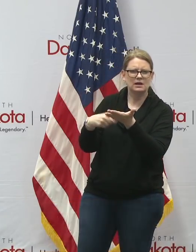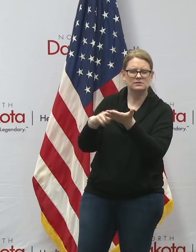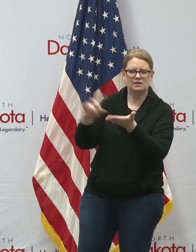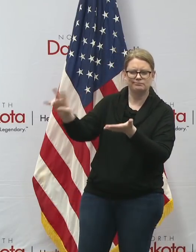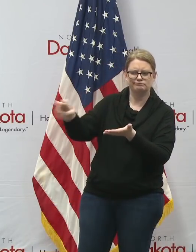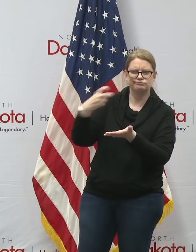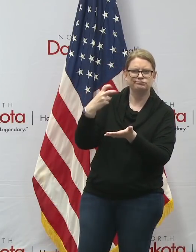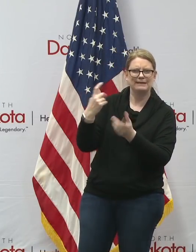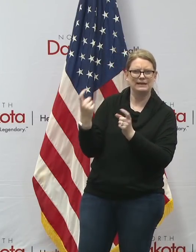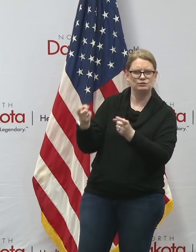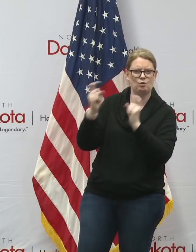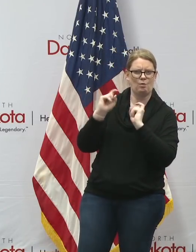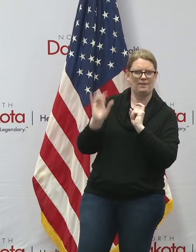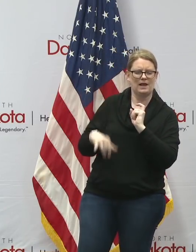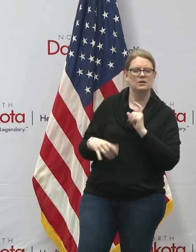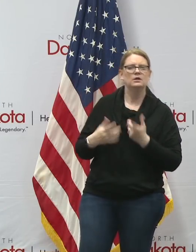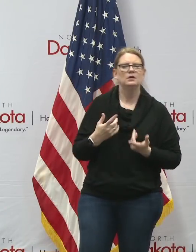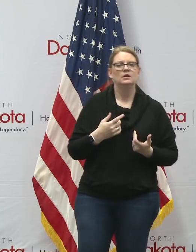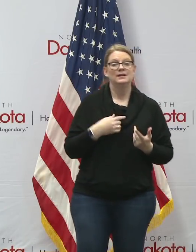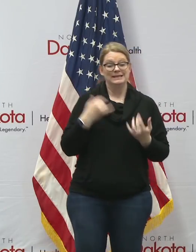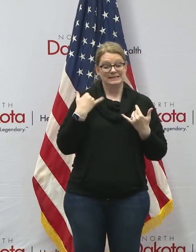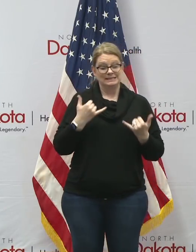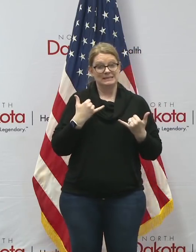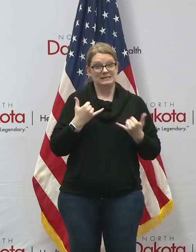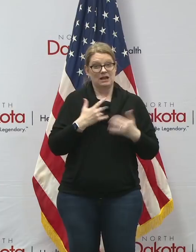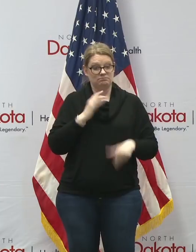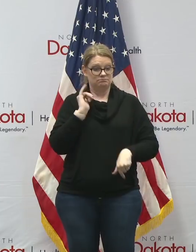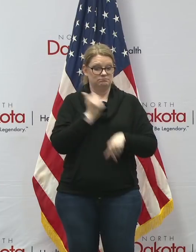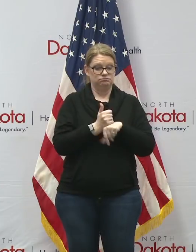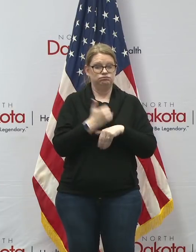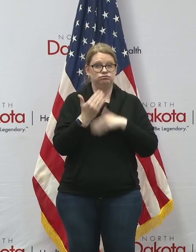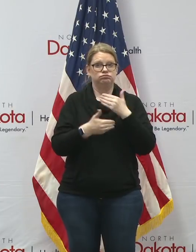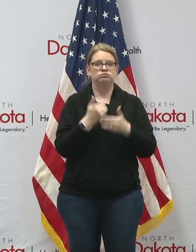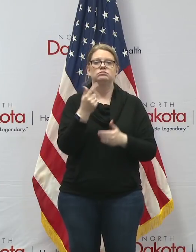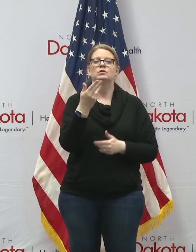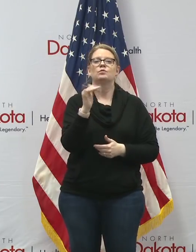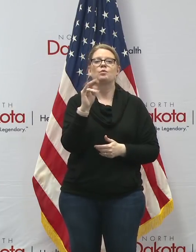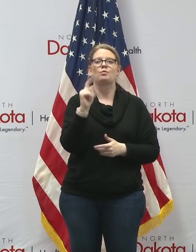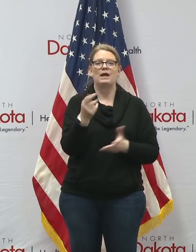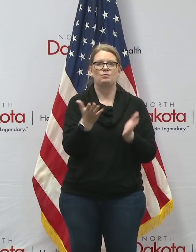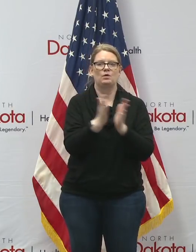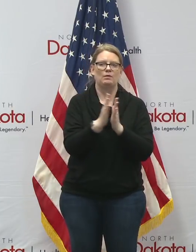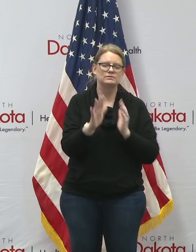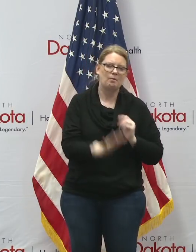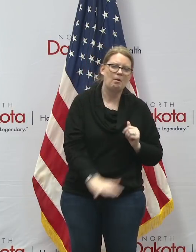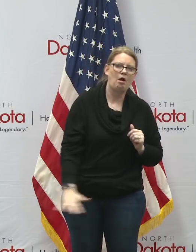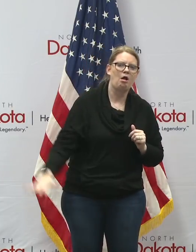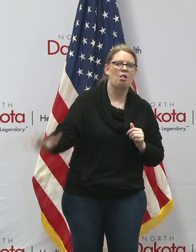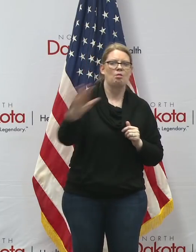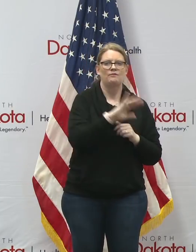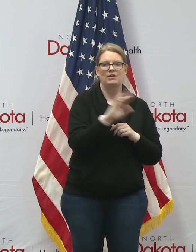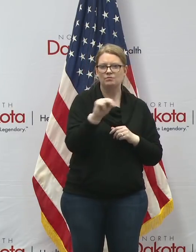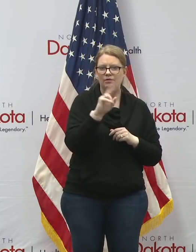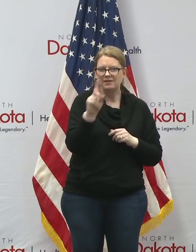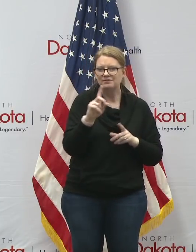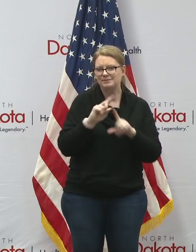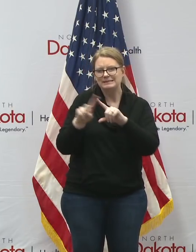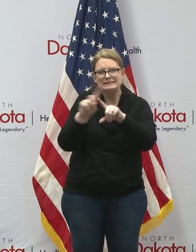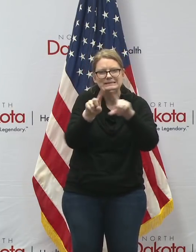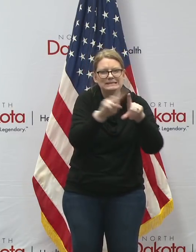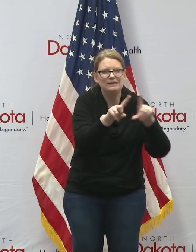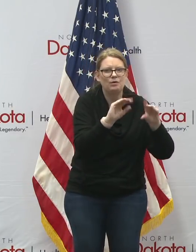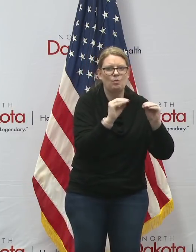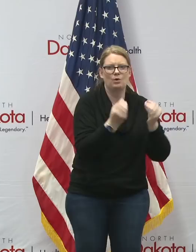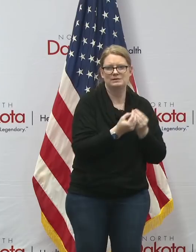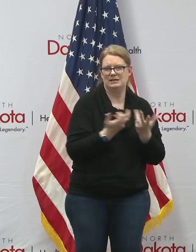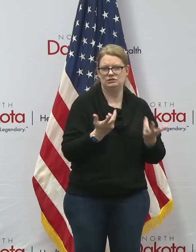that accomplished we are already in the process of receiving grant requests from all across north dakota from non-profit organizations who